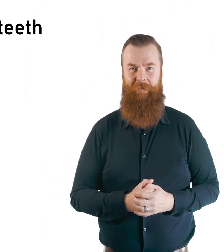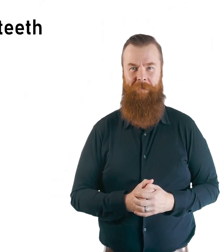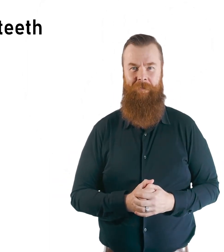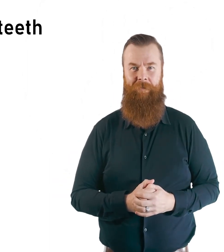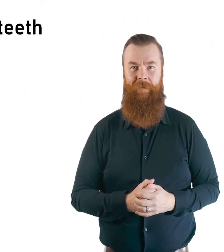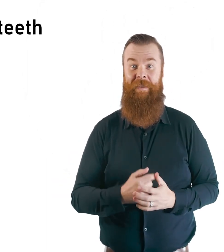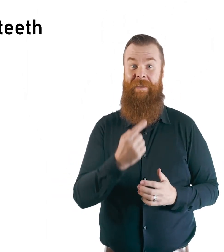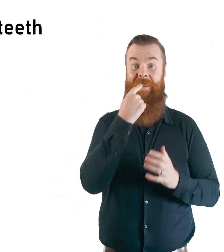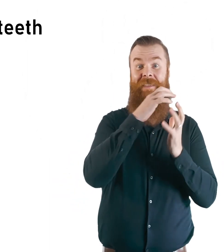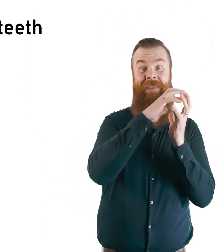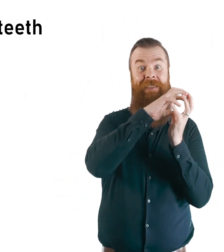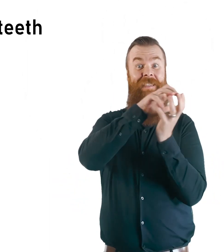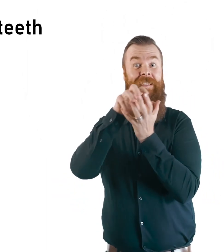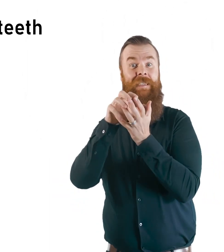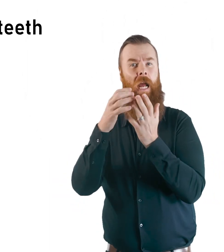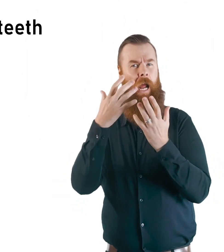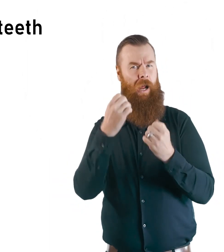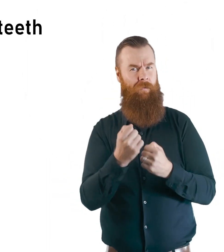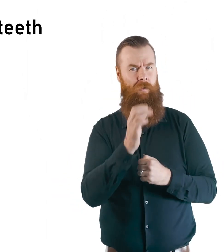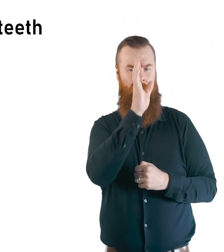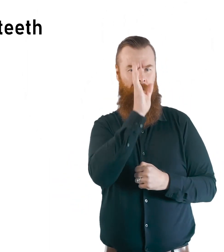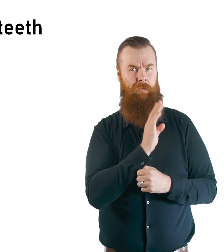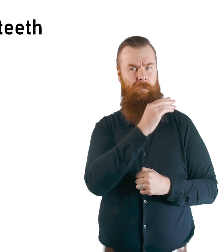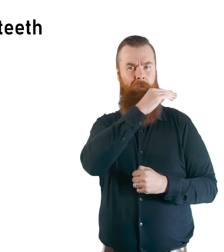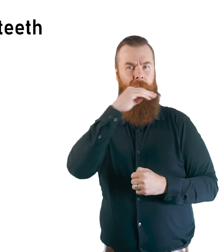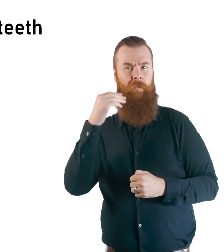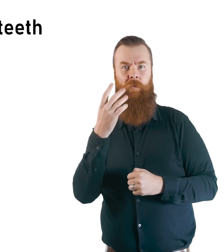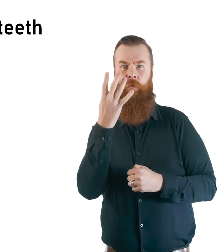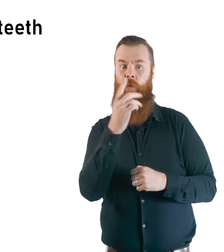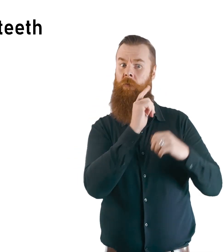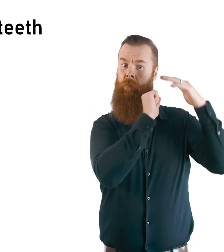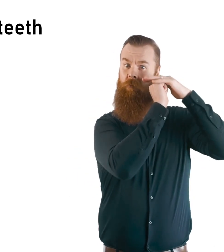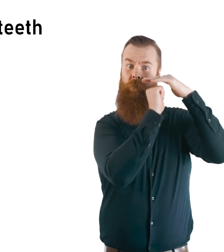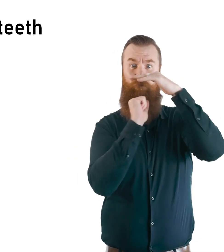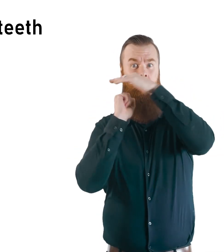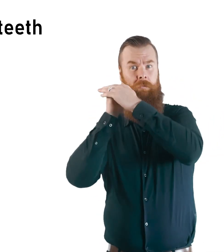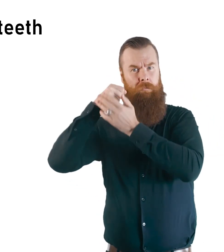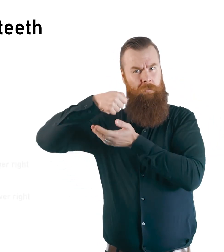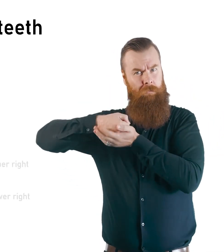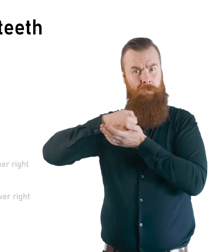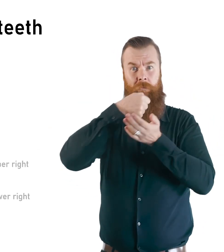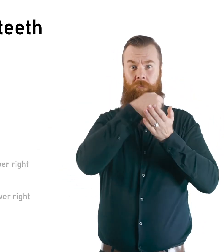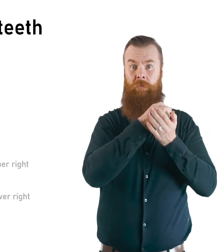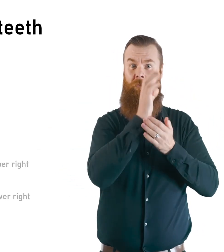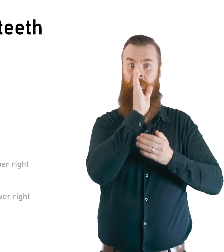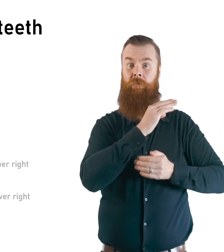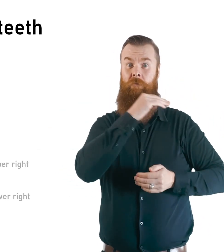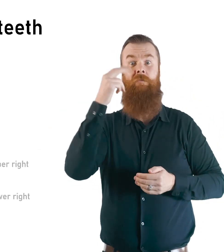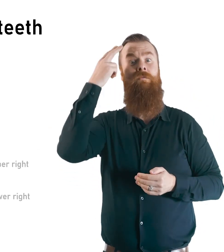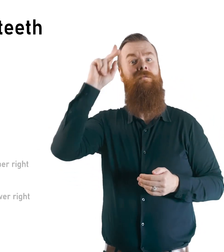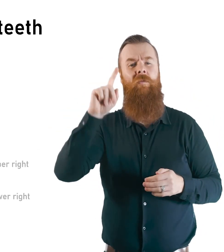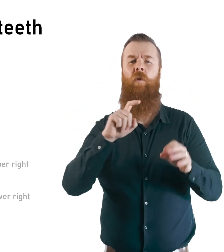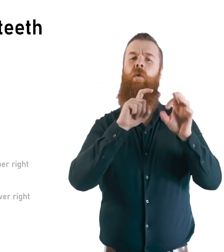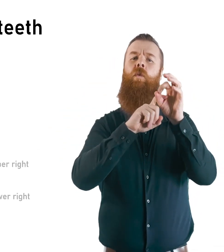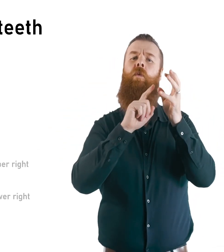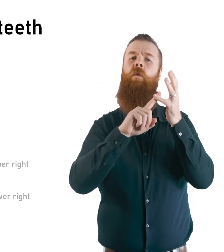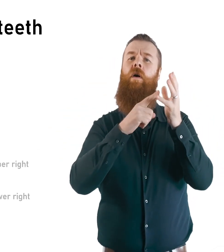The mouth is split into four corners. The upper left, upper right, lower left and lower right.